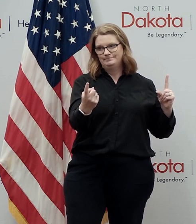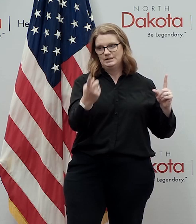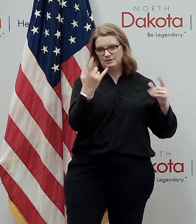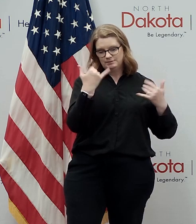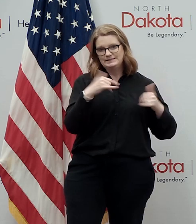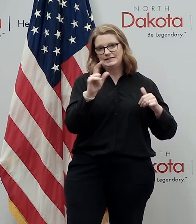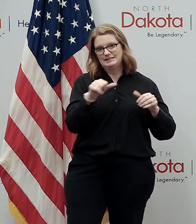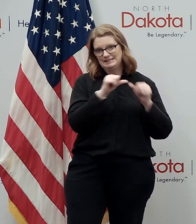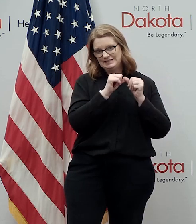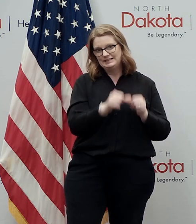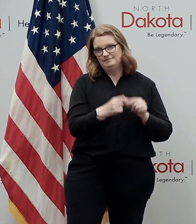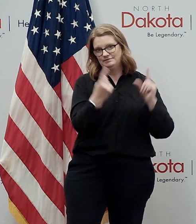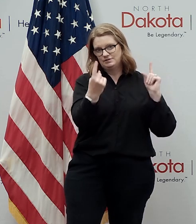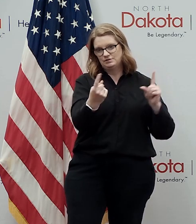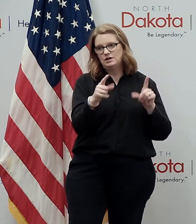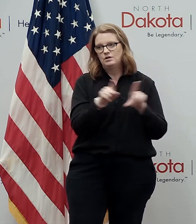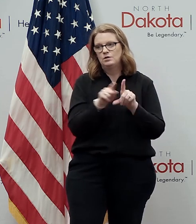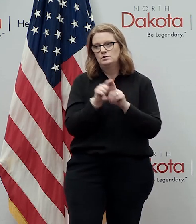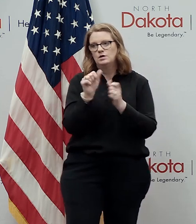distancing and good hygiene